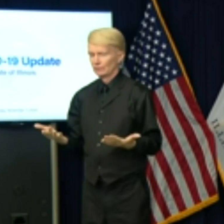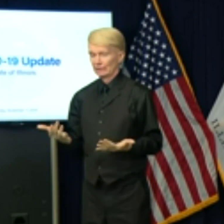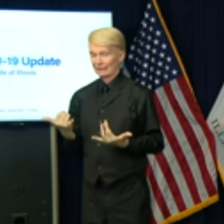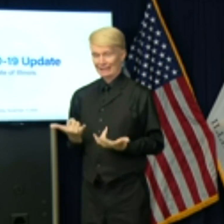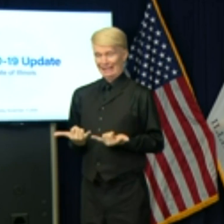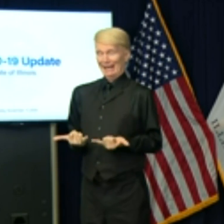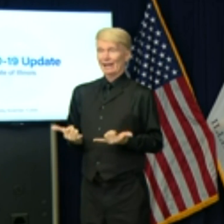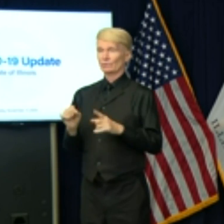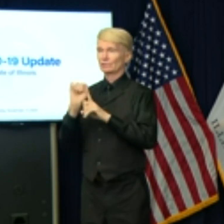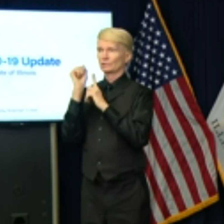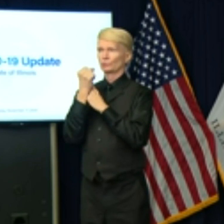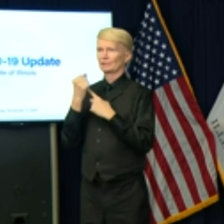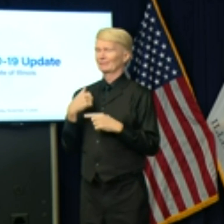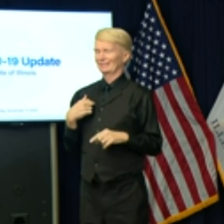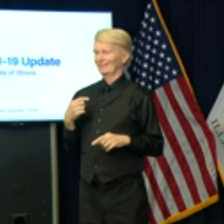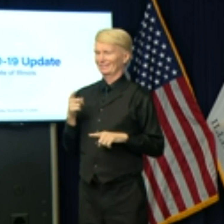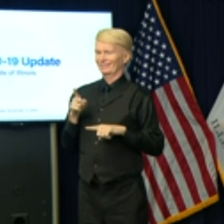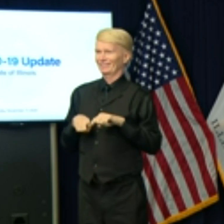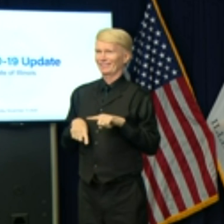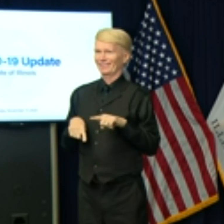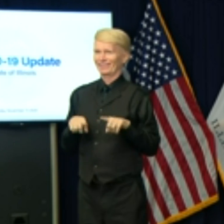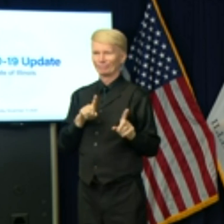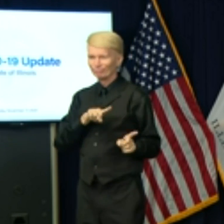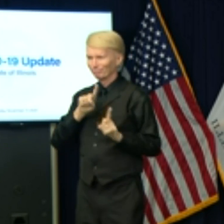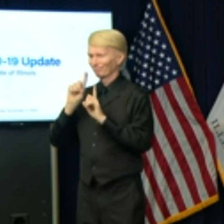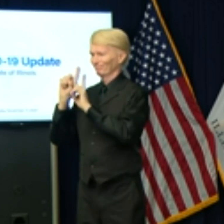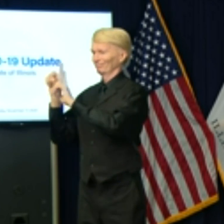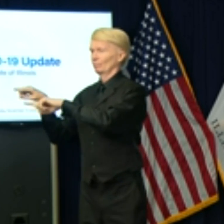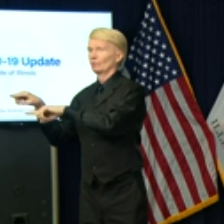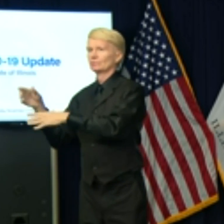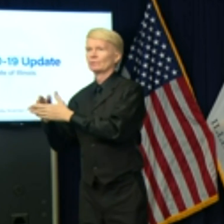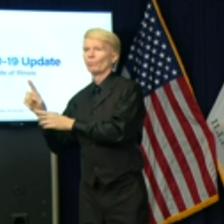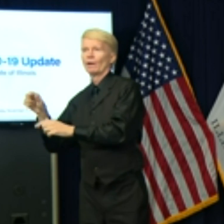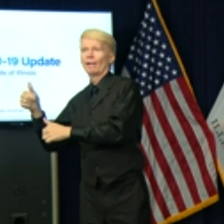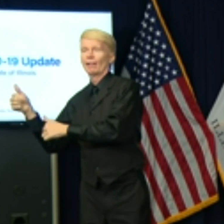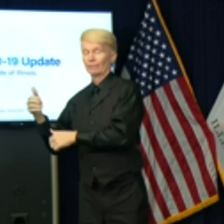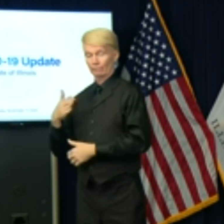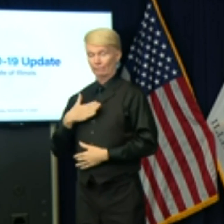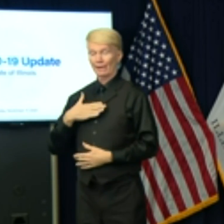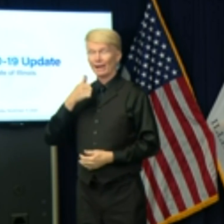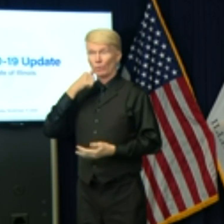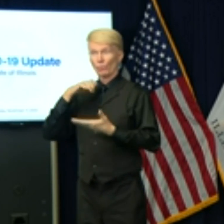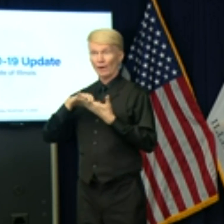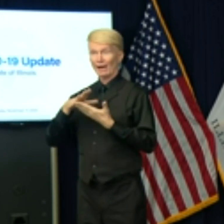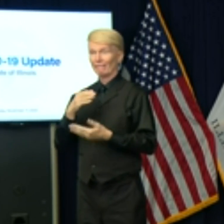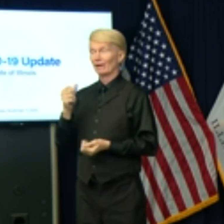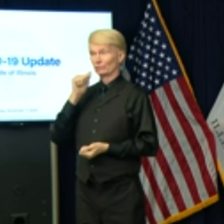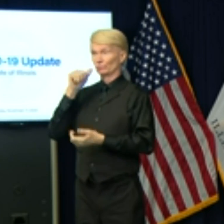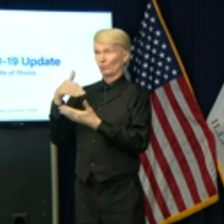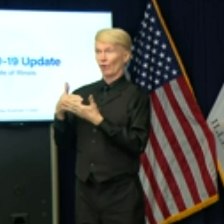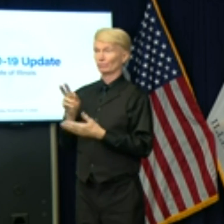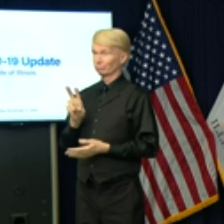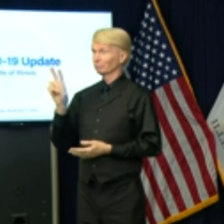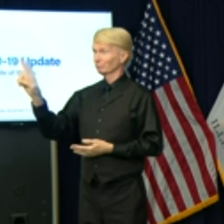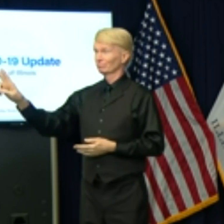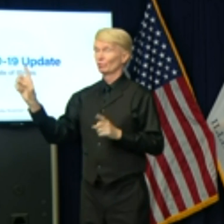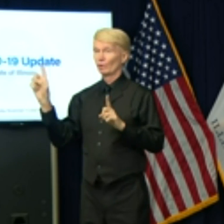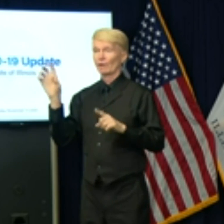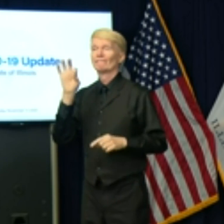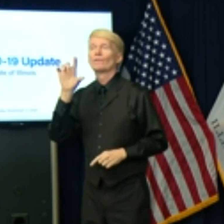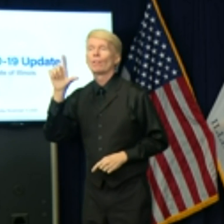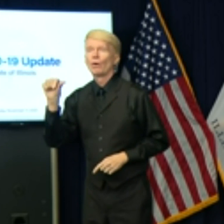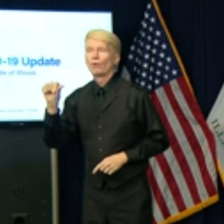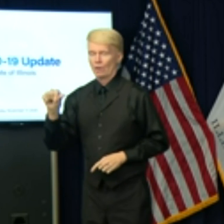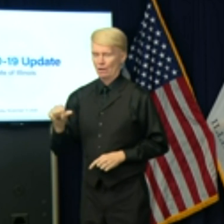elsewhere. My wife and daughter are in Florida, and they will remain there indefinitely. Let me tell you